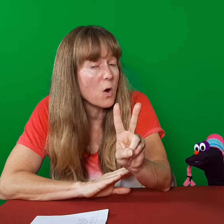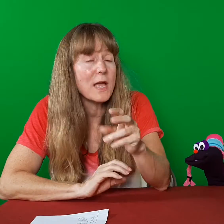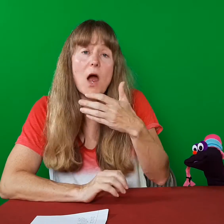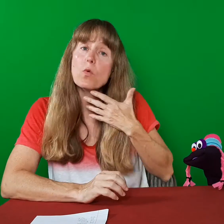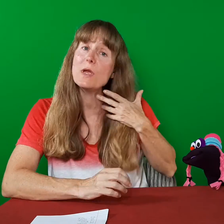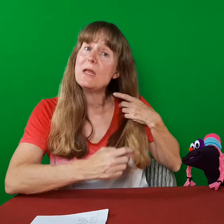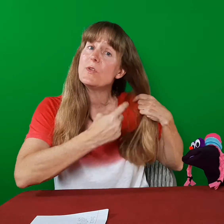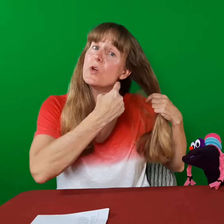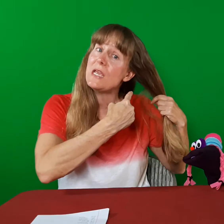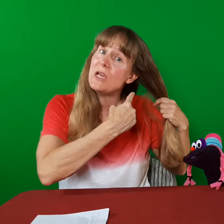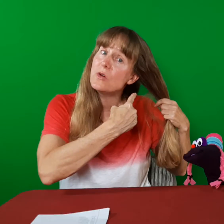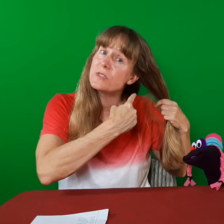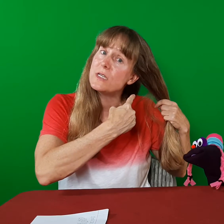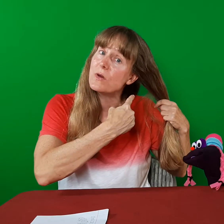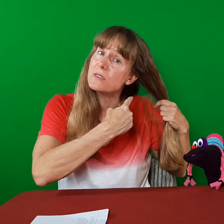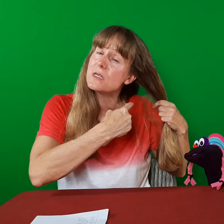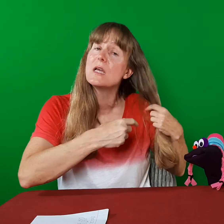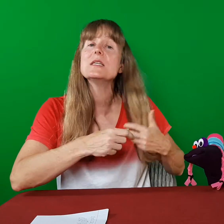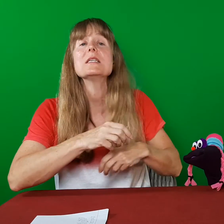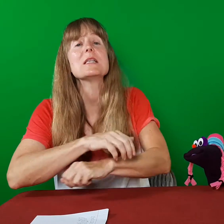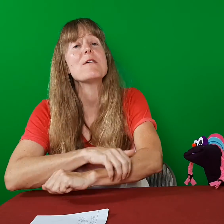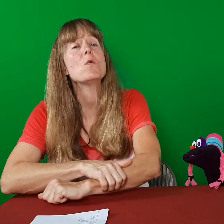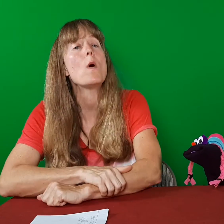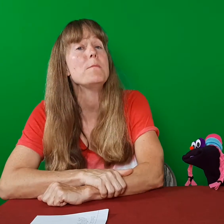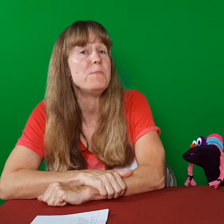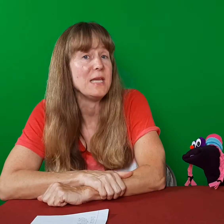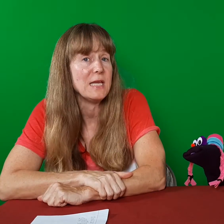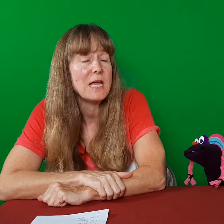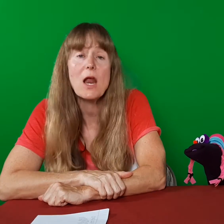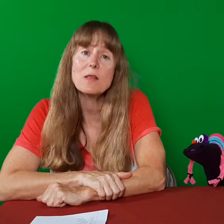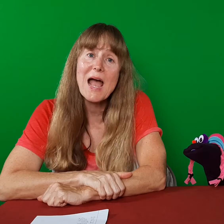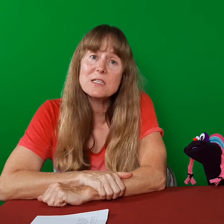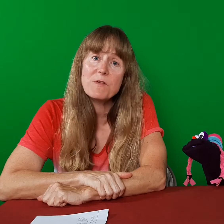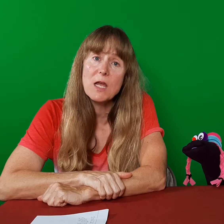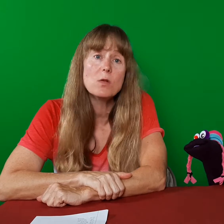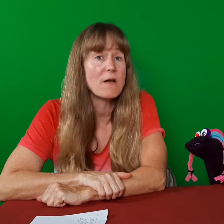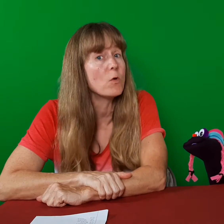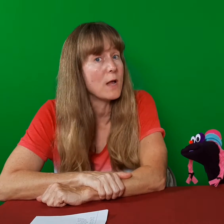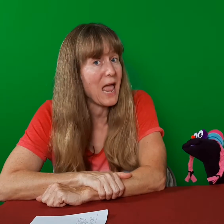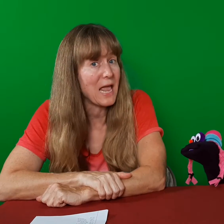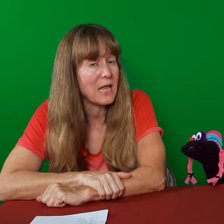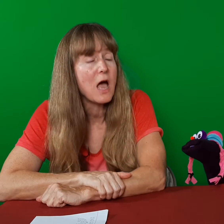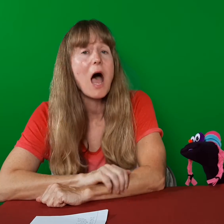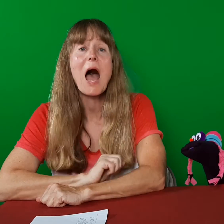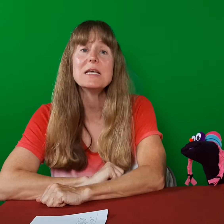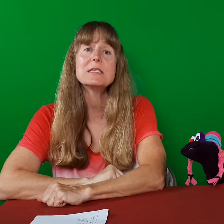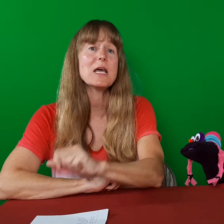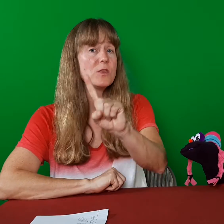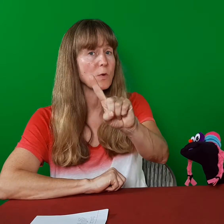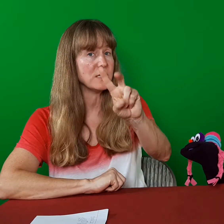in our Read With Your Ears series. This is level 1B. In our last video, level 1A, I said three